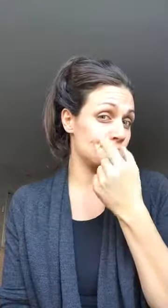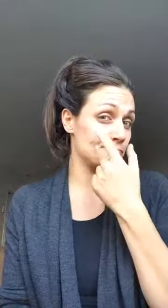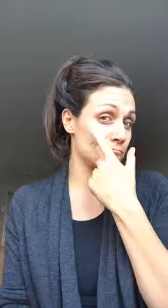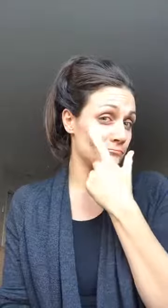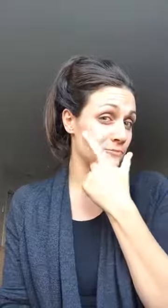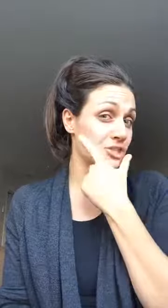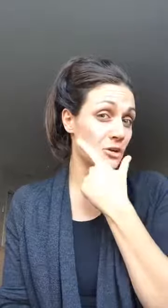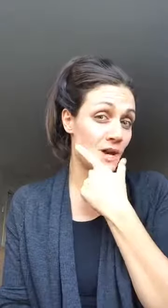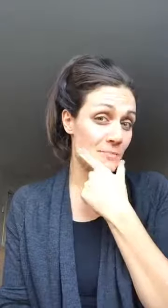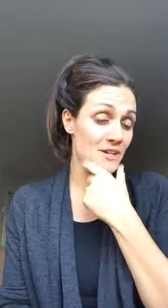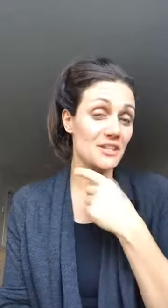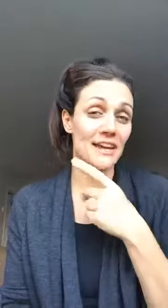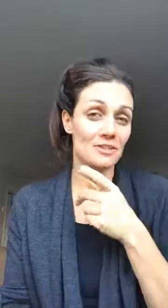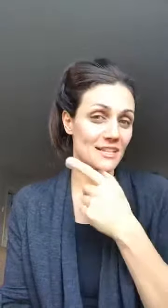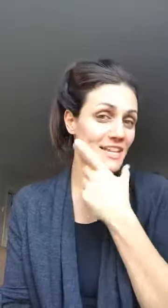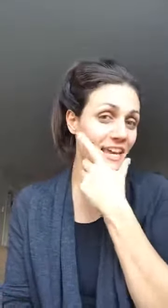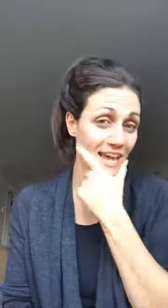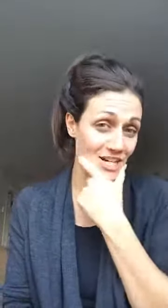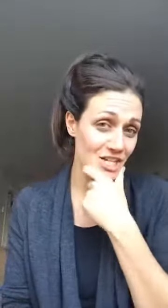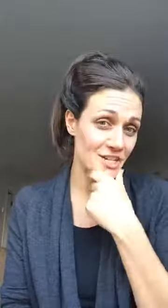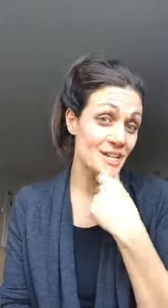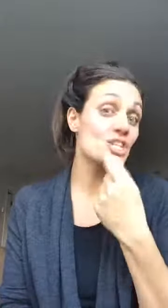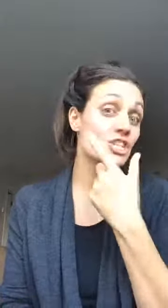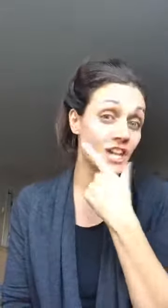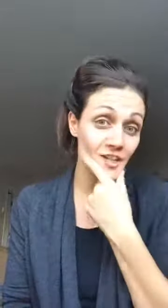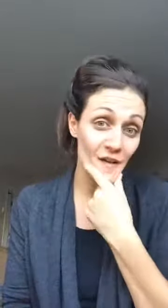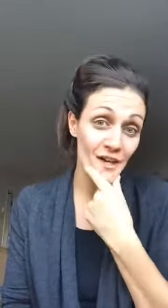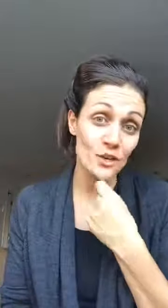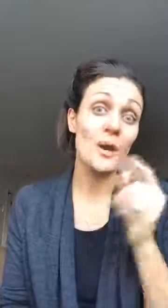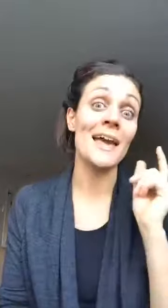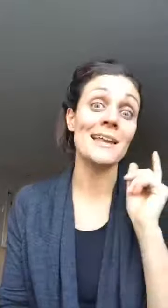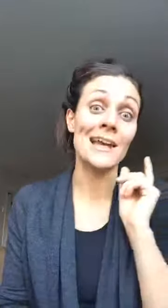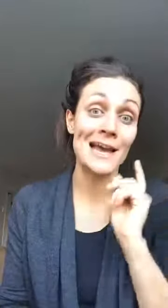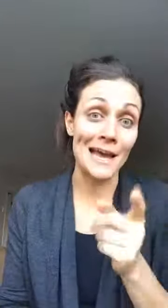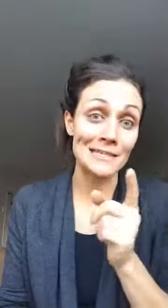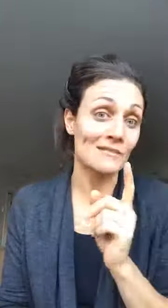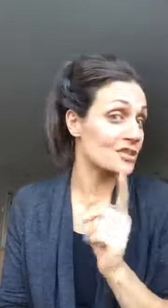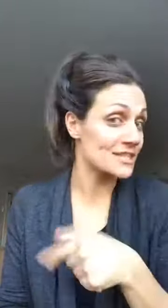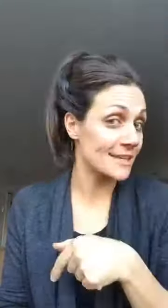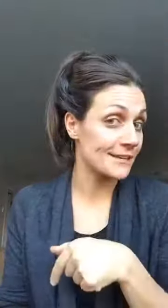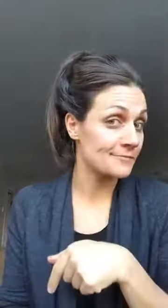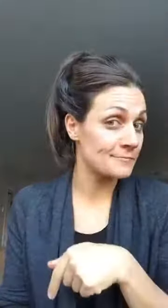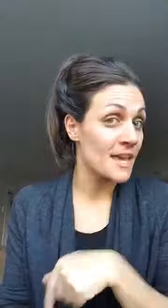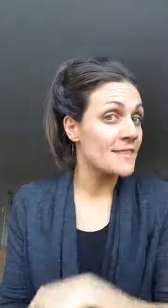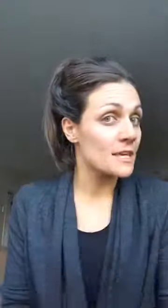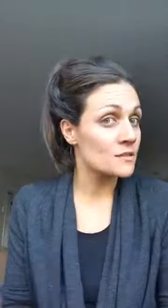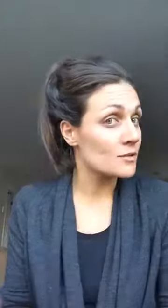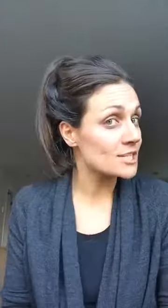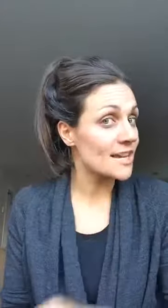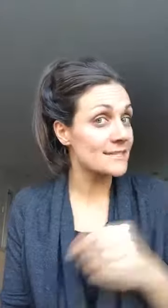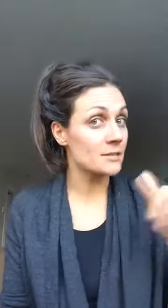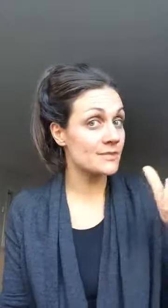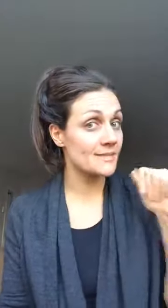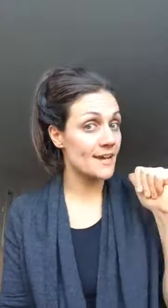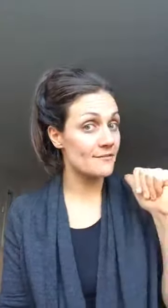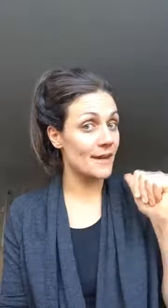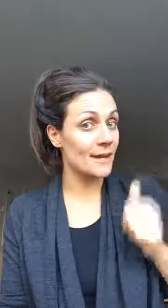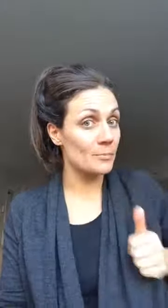show up that was it take action share your value and ask for the sale thanks for watching guys i'm and i hope people